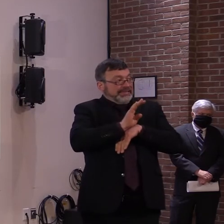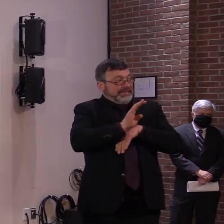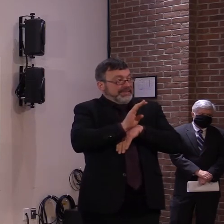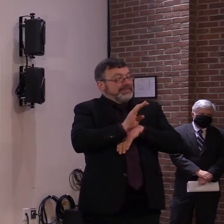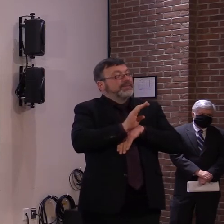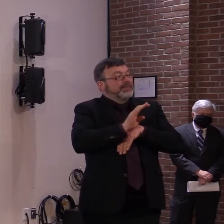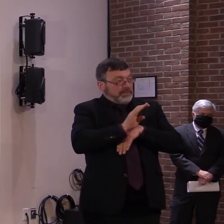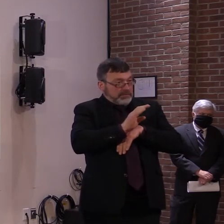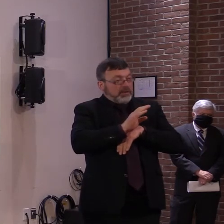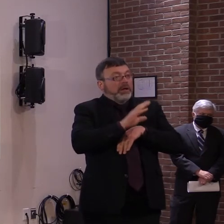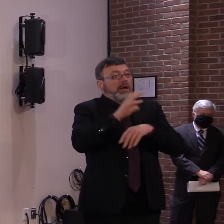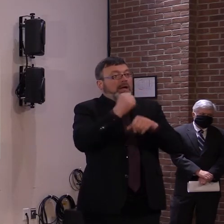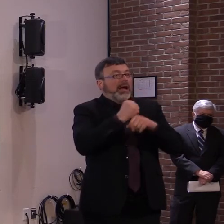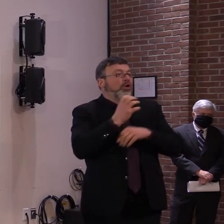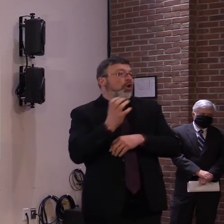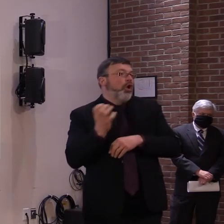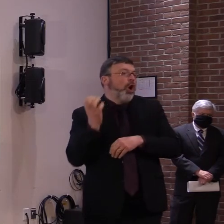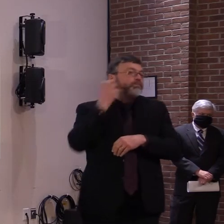that they continue to feel.